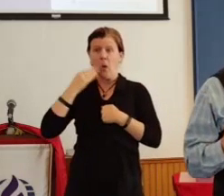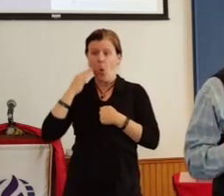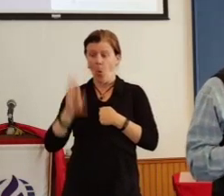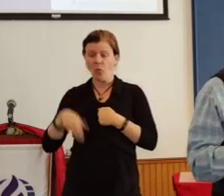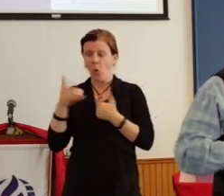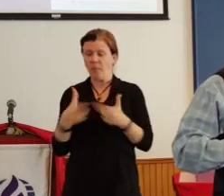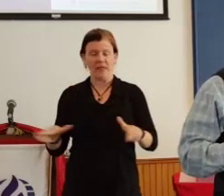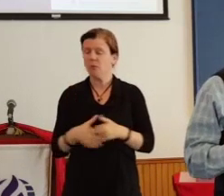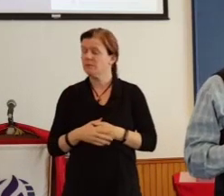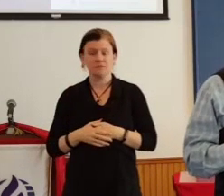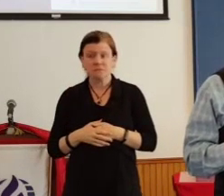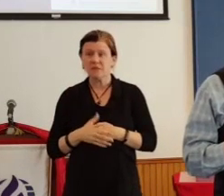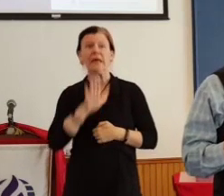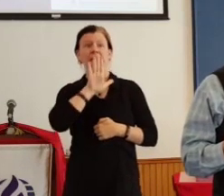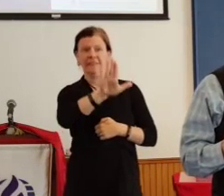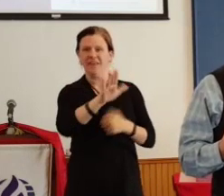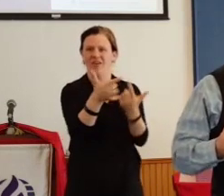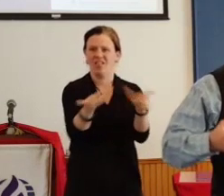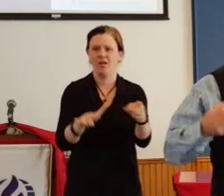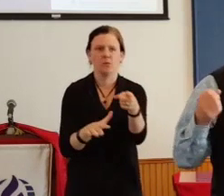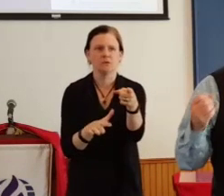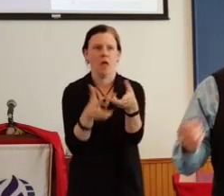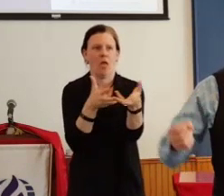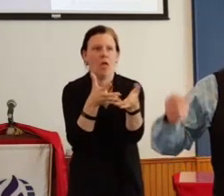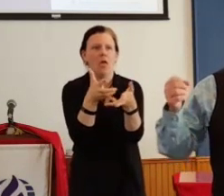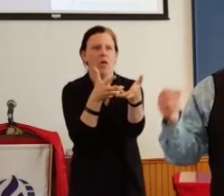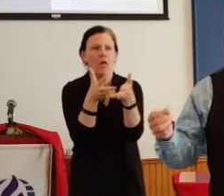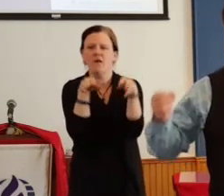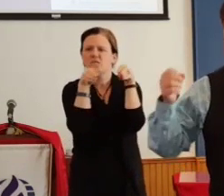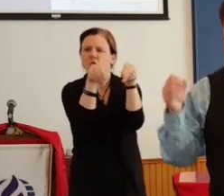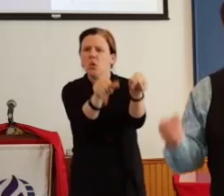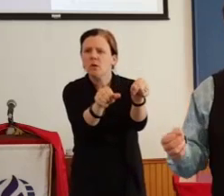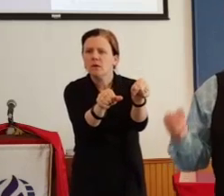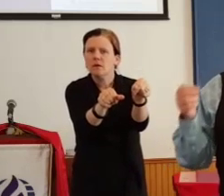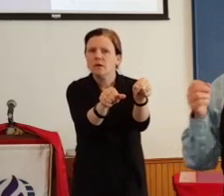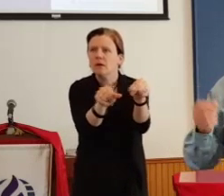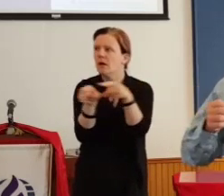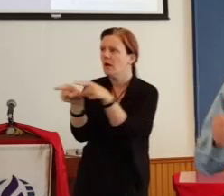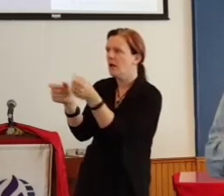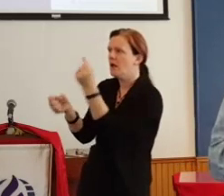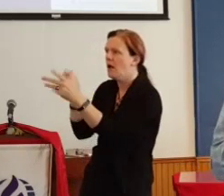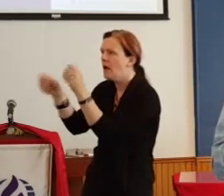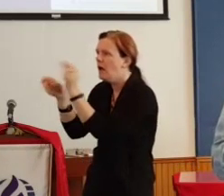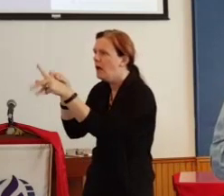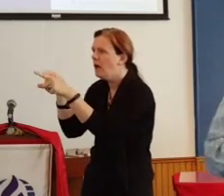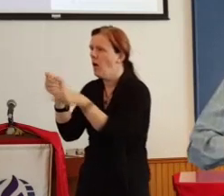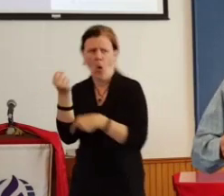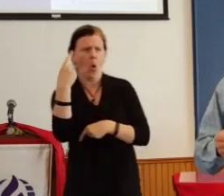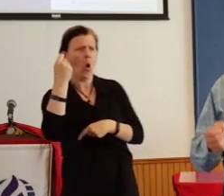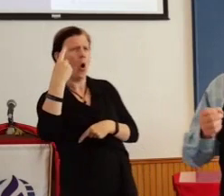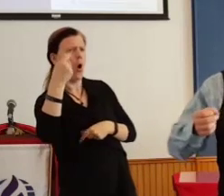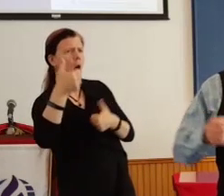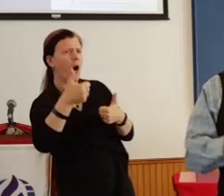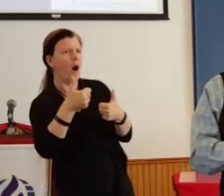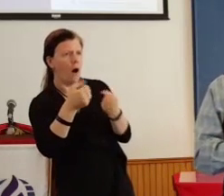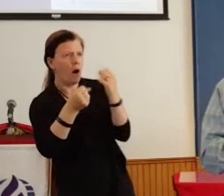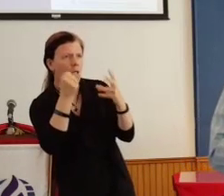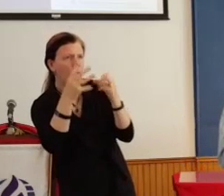before. And the people who speak that language are understanding us better than Berlitz